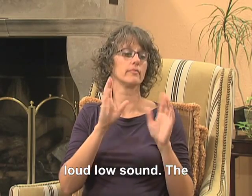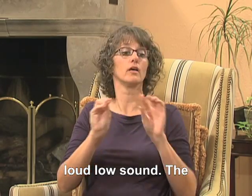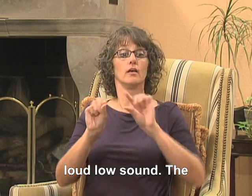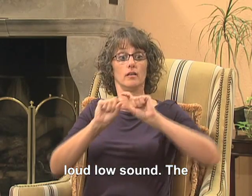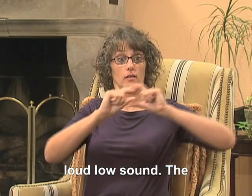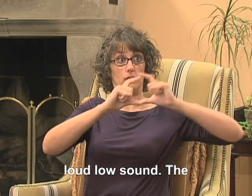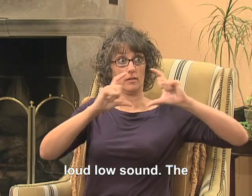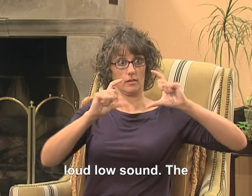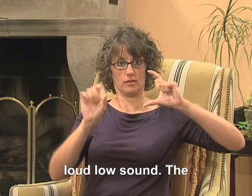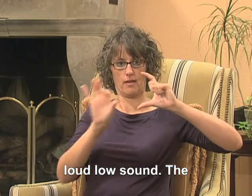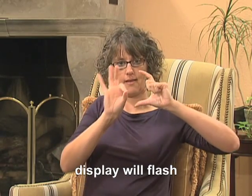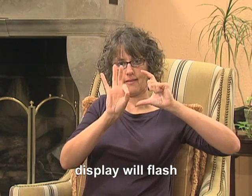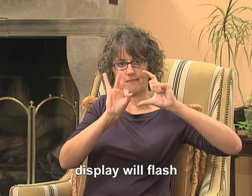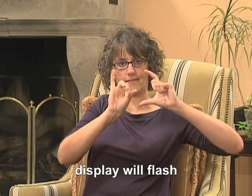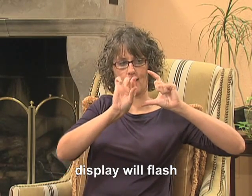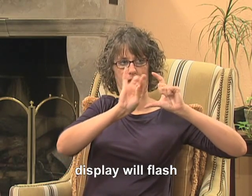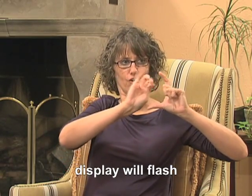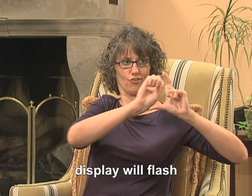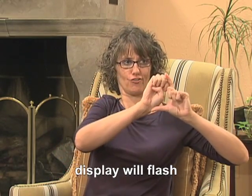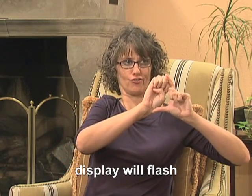The display will flash fire.